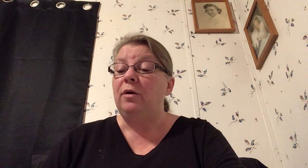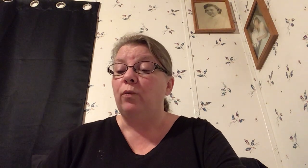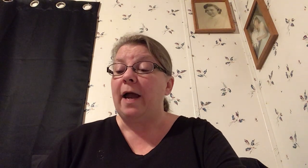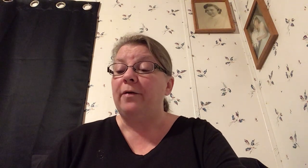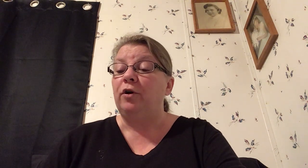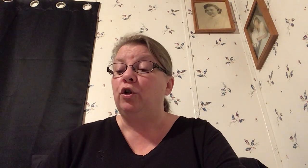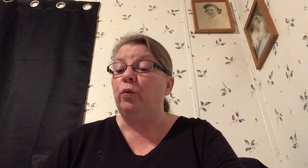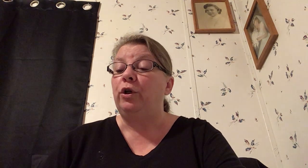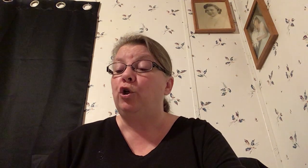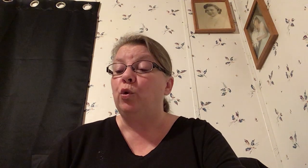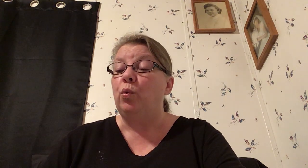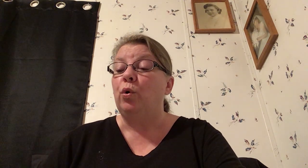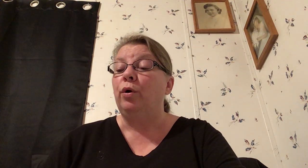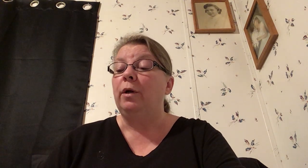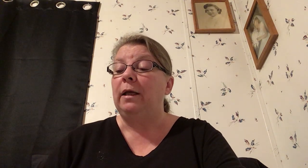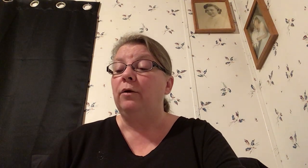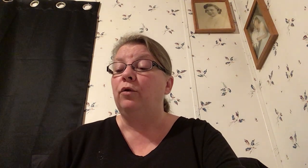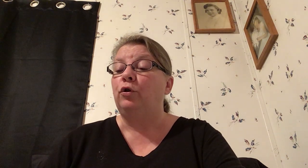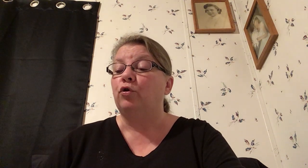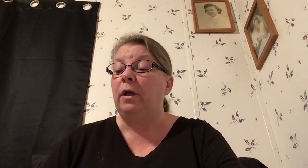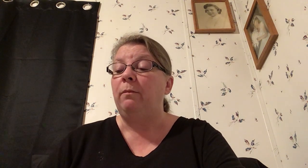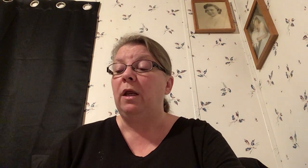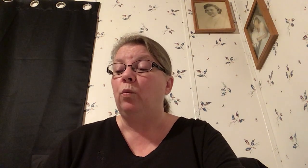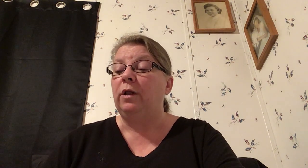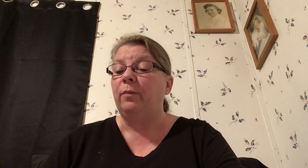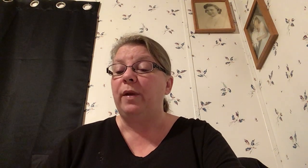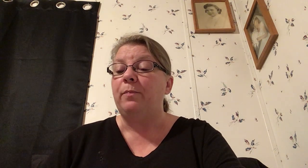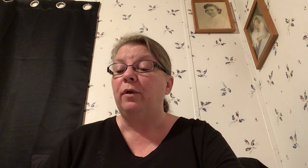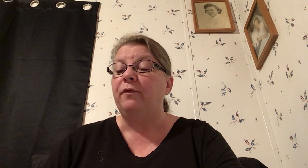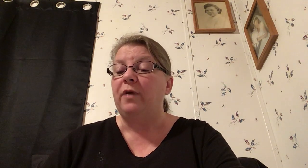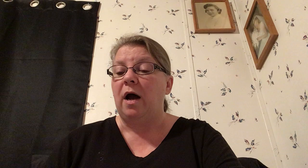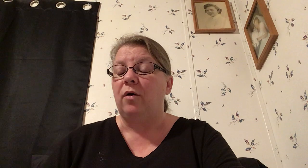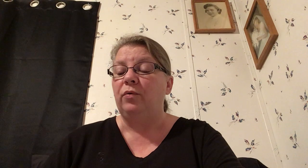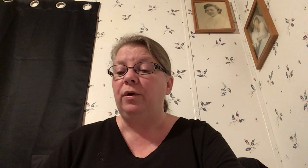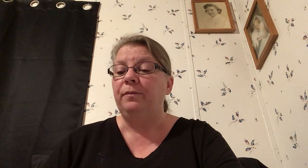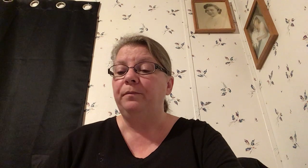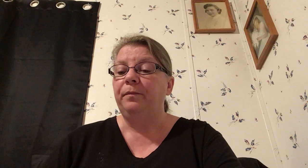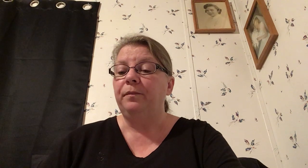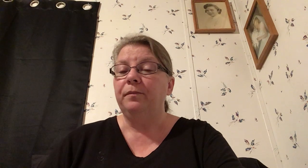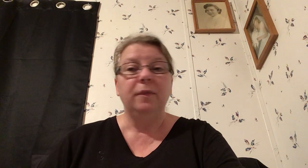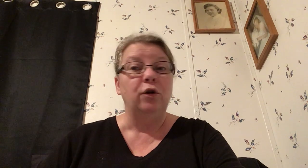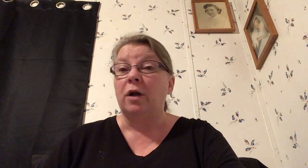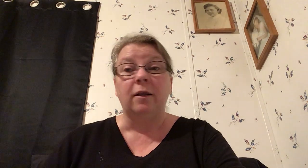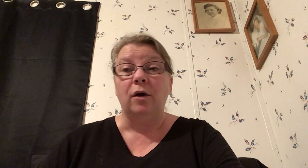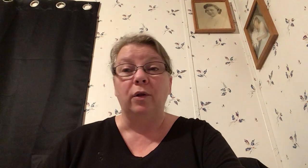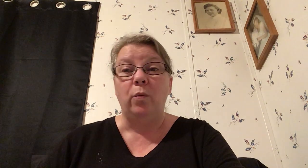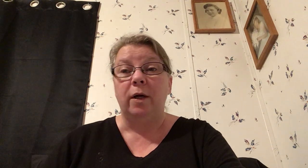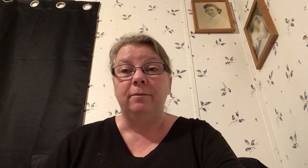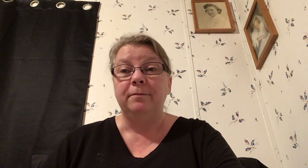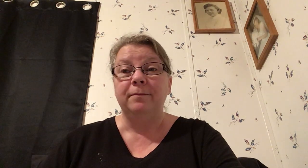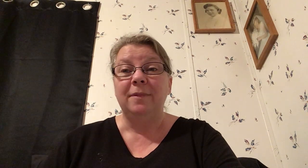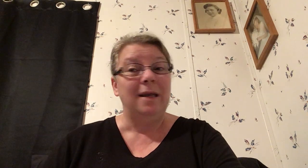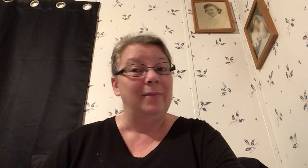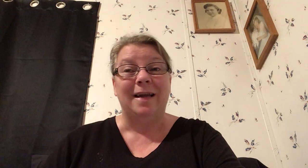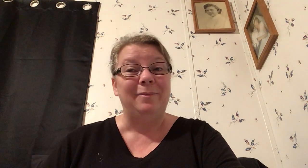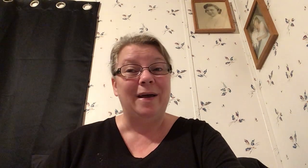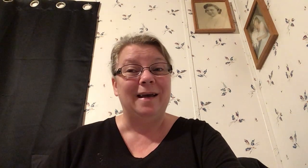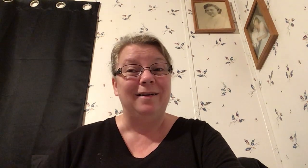rather to endure ill treatment with the people of God you're not the only one keep that in mind